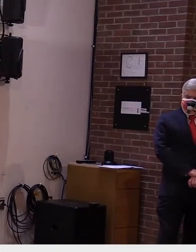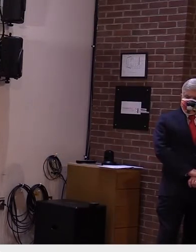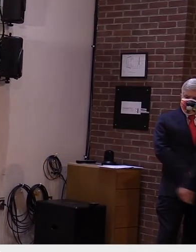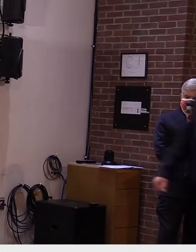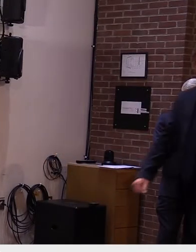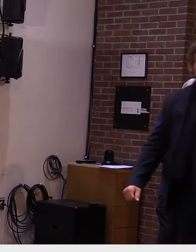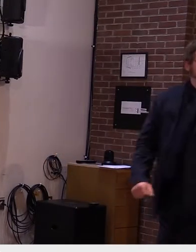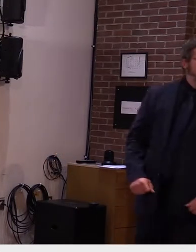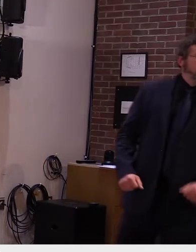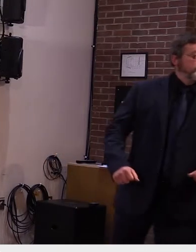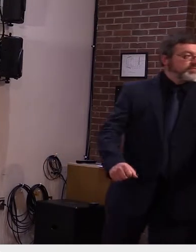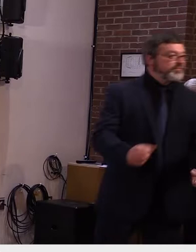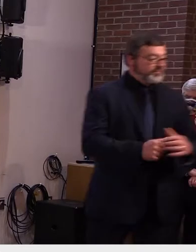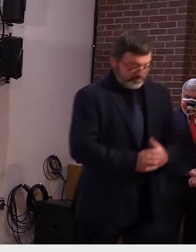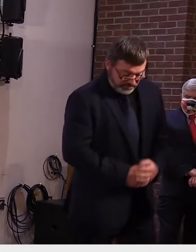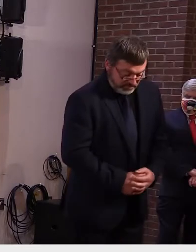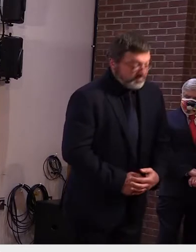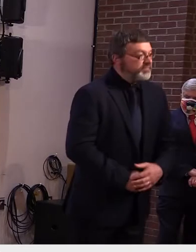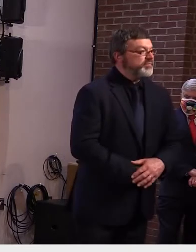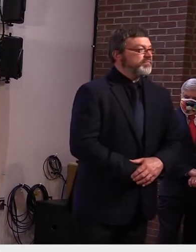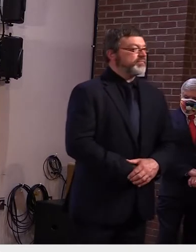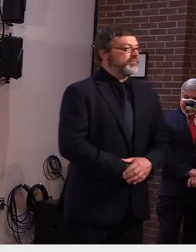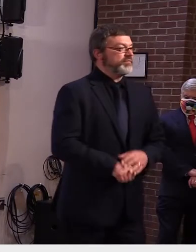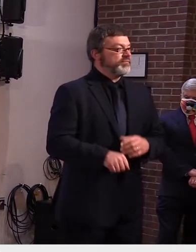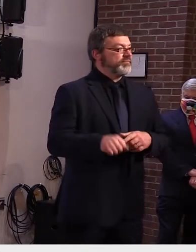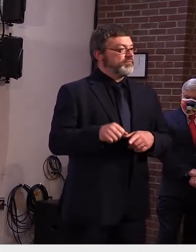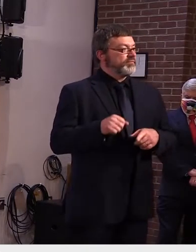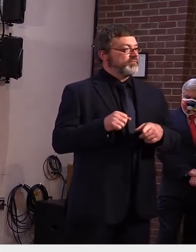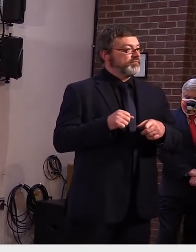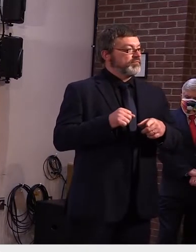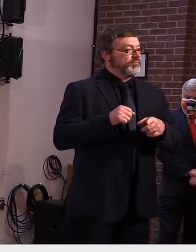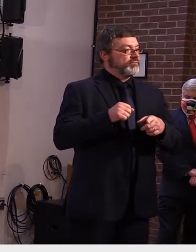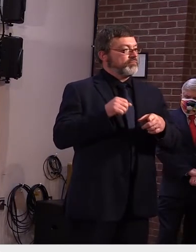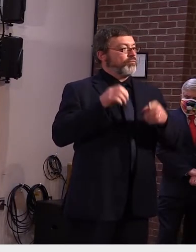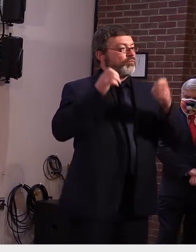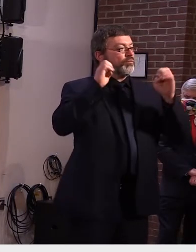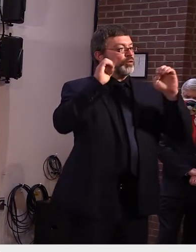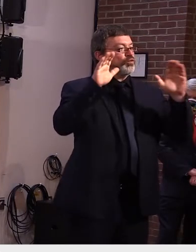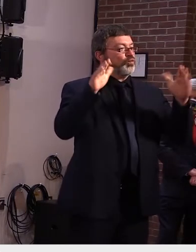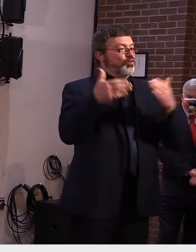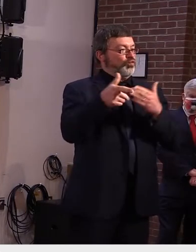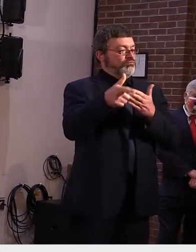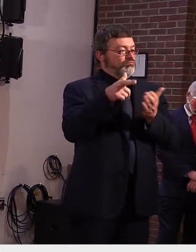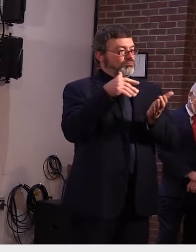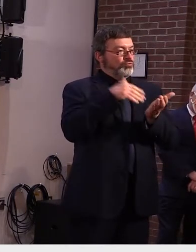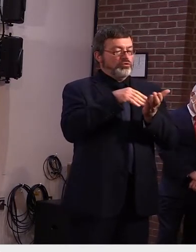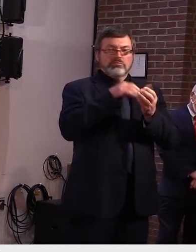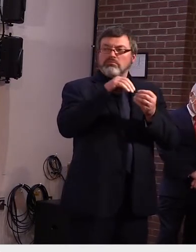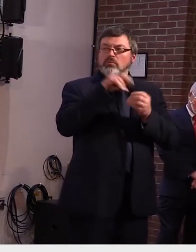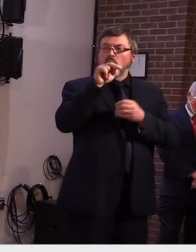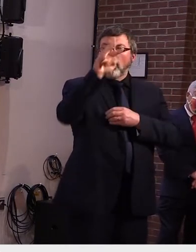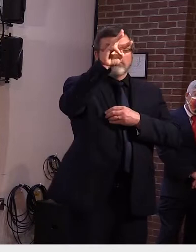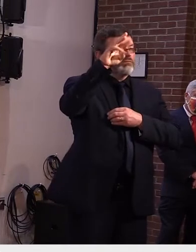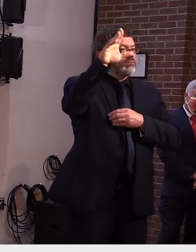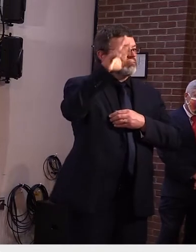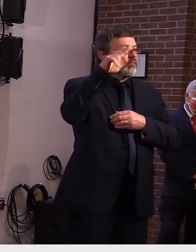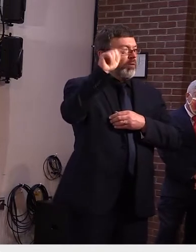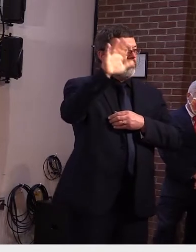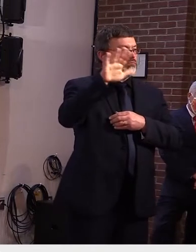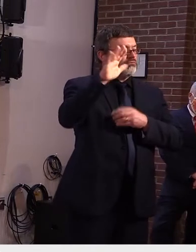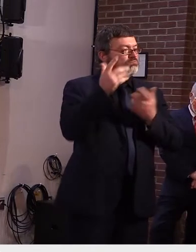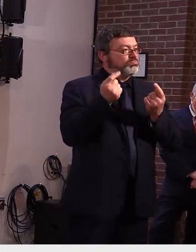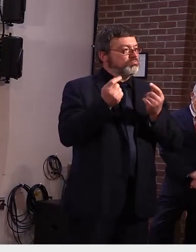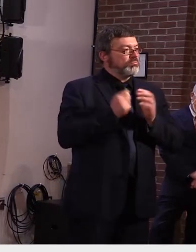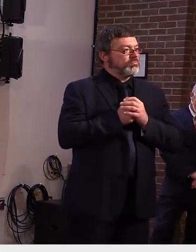er doctor at northwest that tested positive it's my understanding that she had a connection somehow to